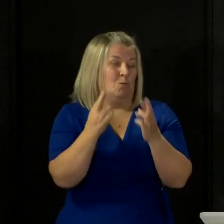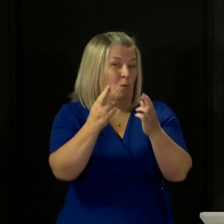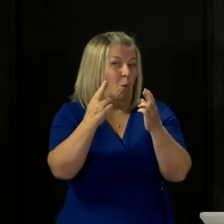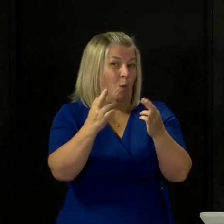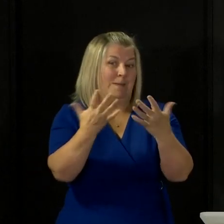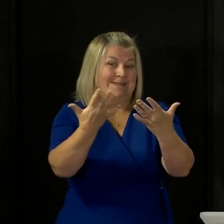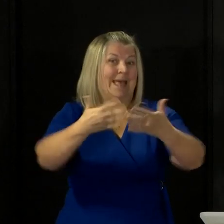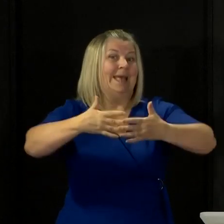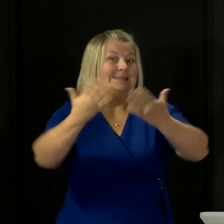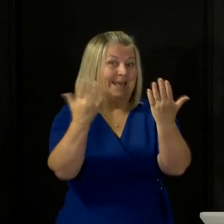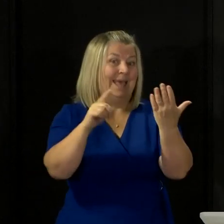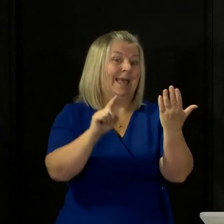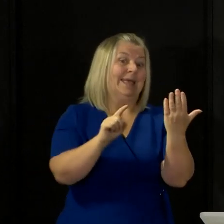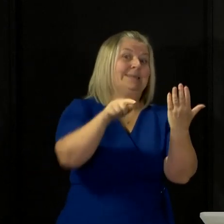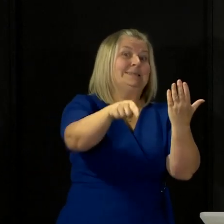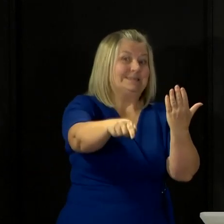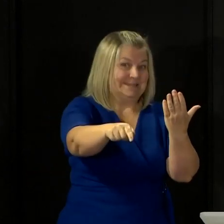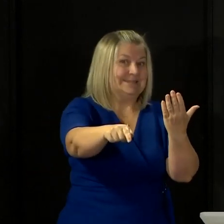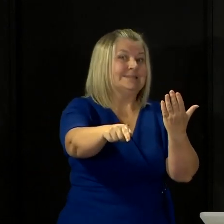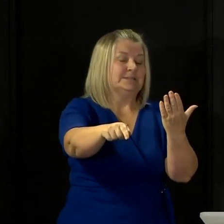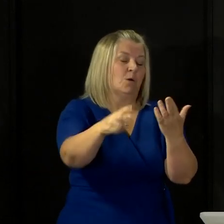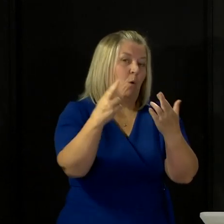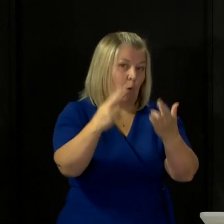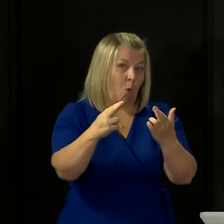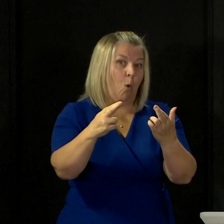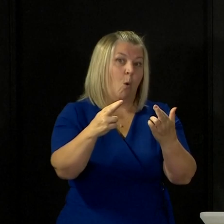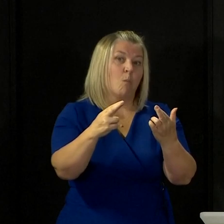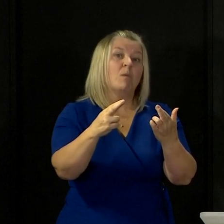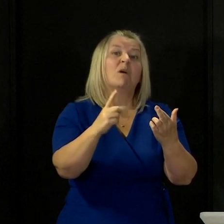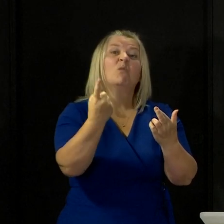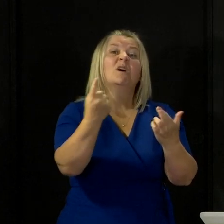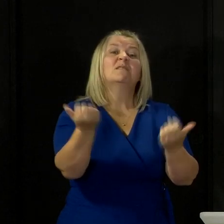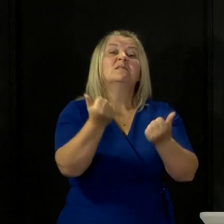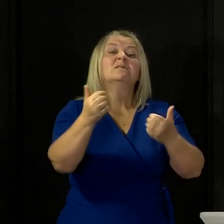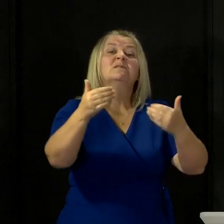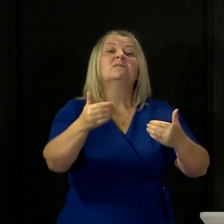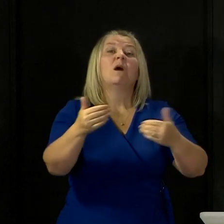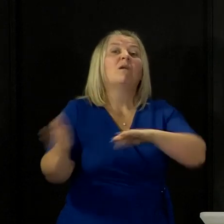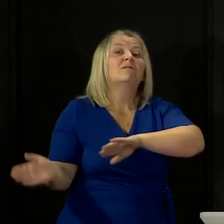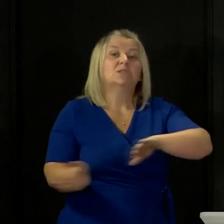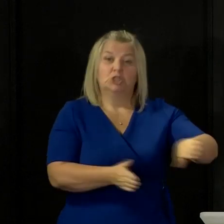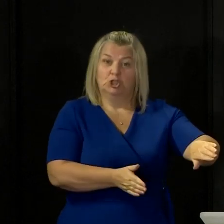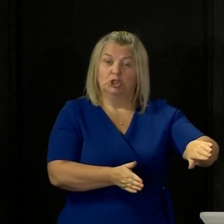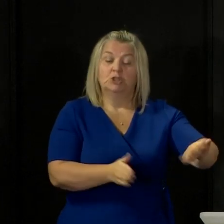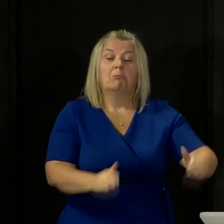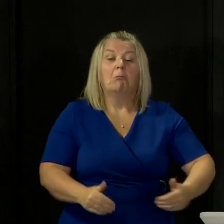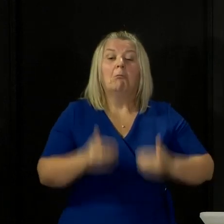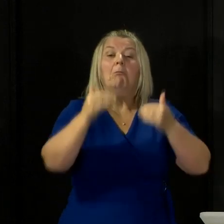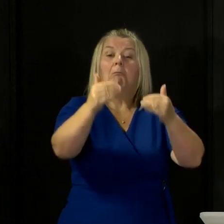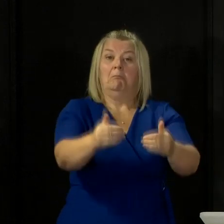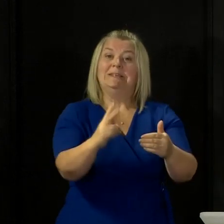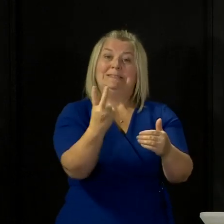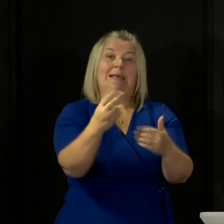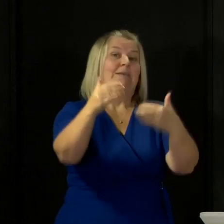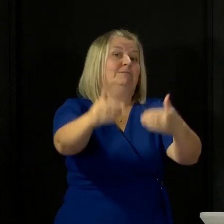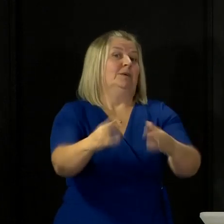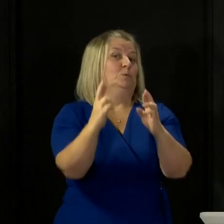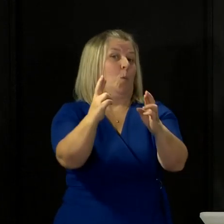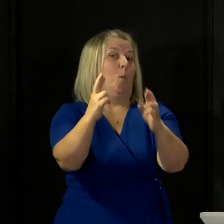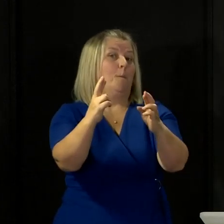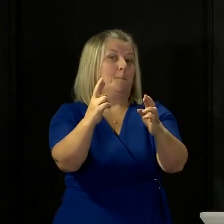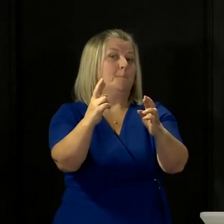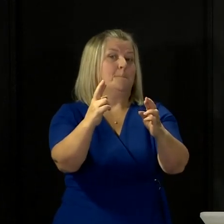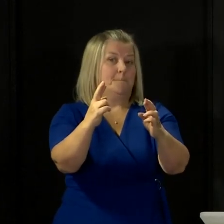when I come to give that review a week on Thursday. And we'll be assessing everything very carefully as we move